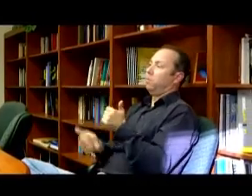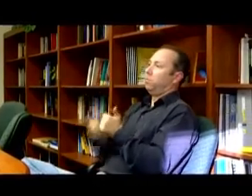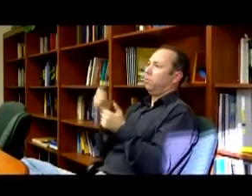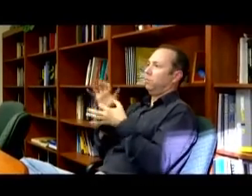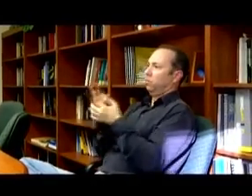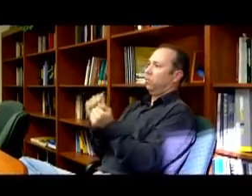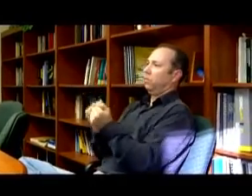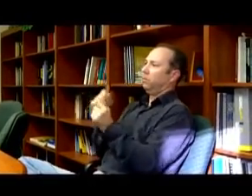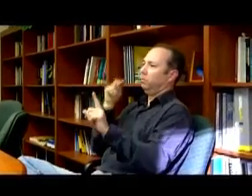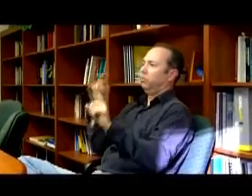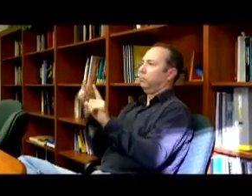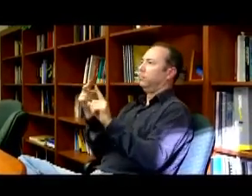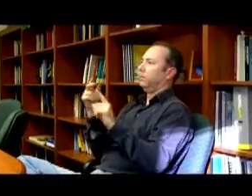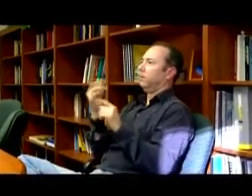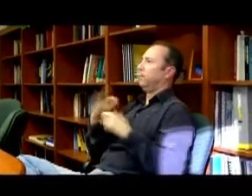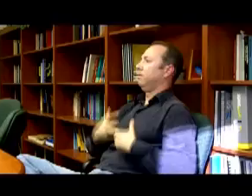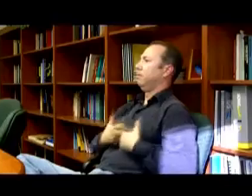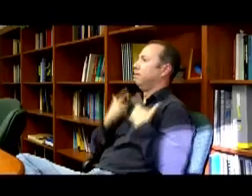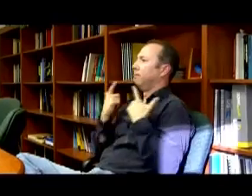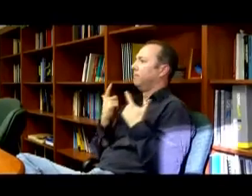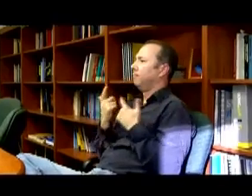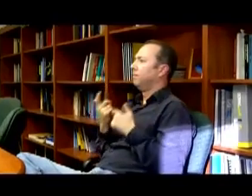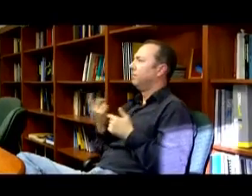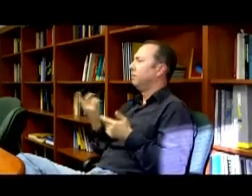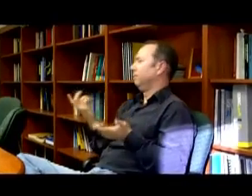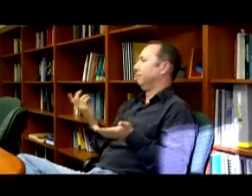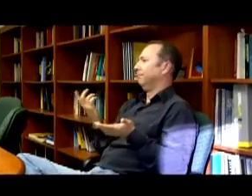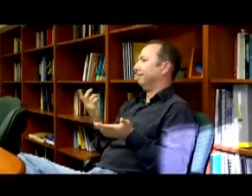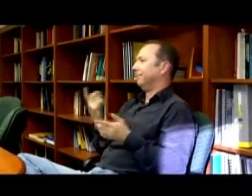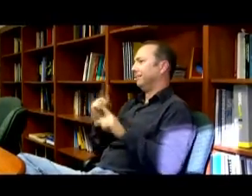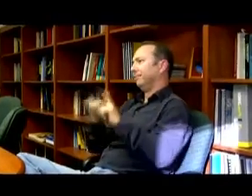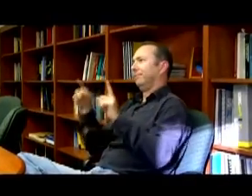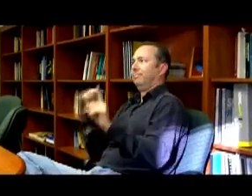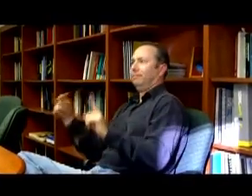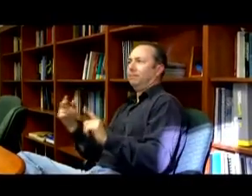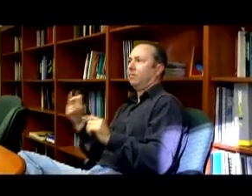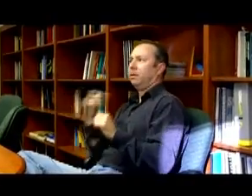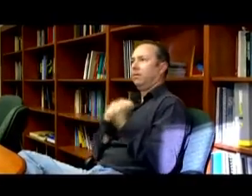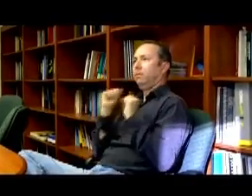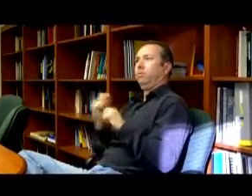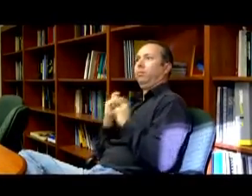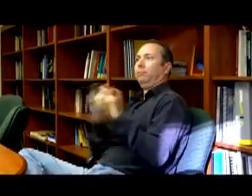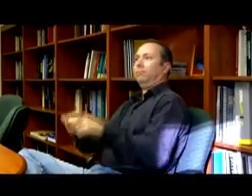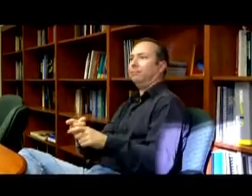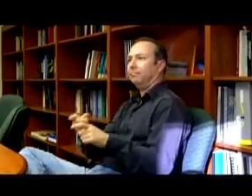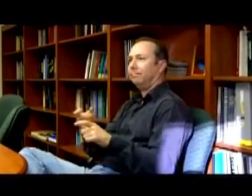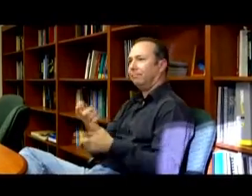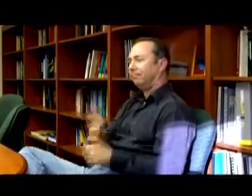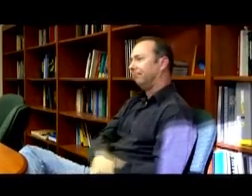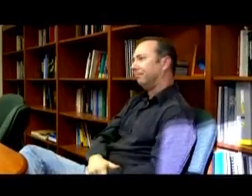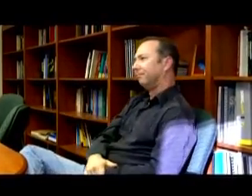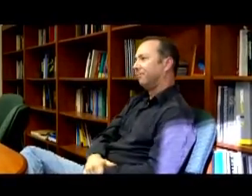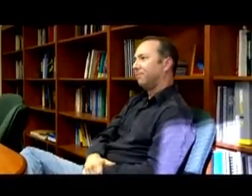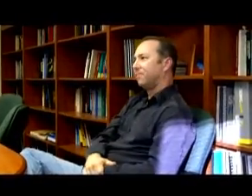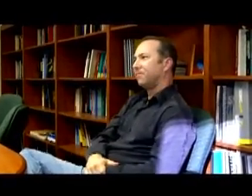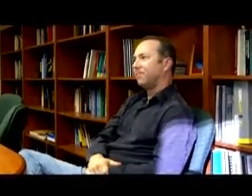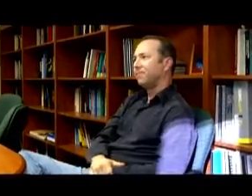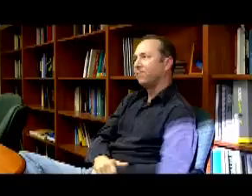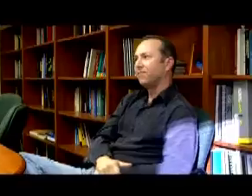experience of being deaf, most related to their particular experiences and perspectives of life, so that I feel I